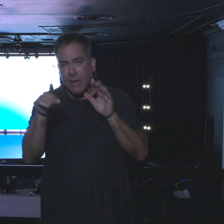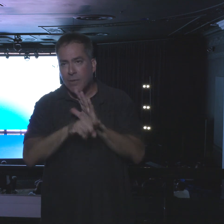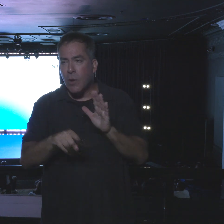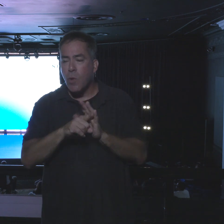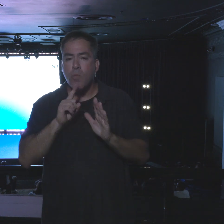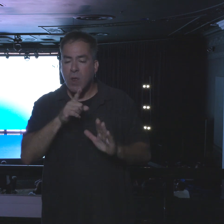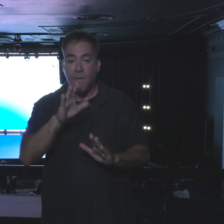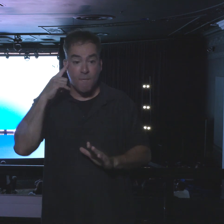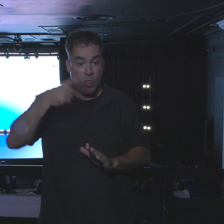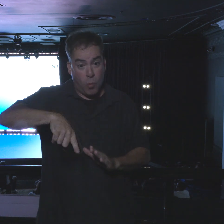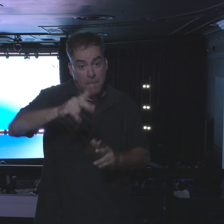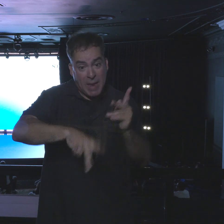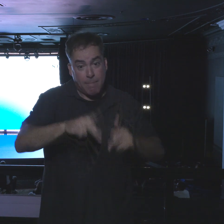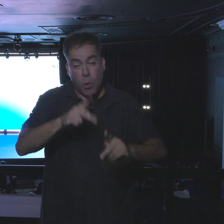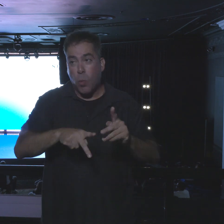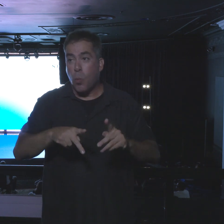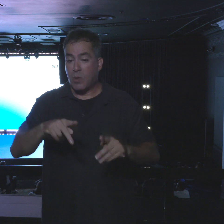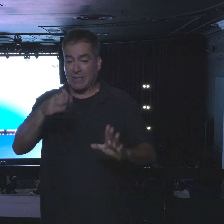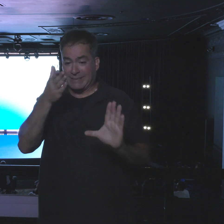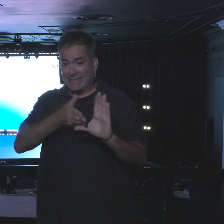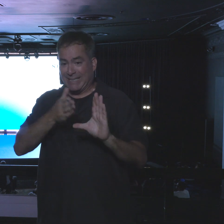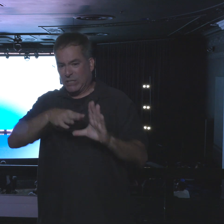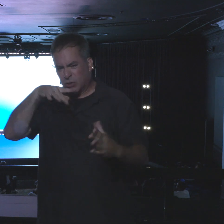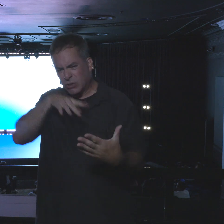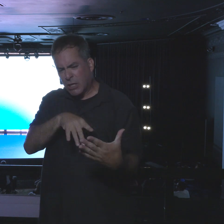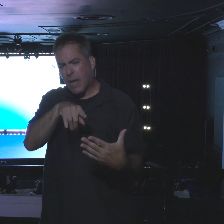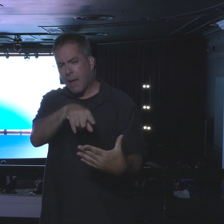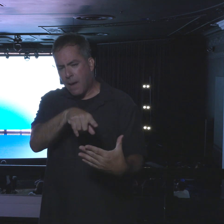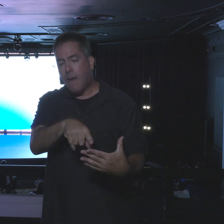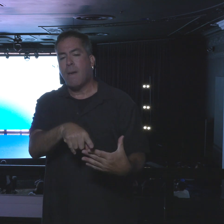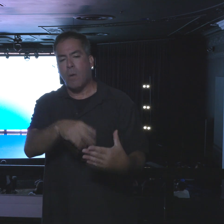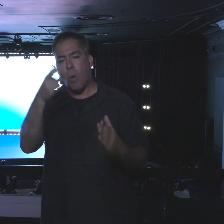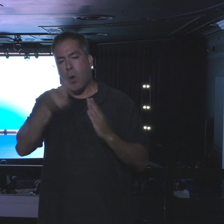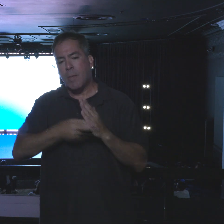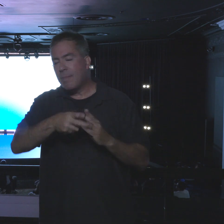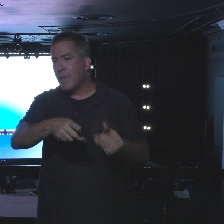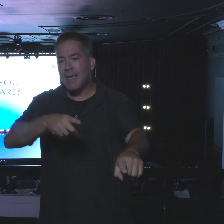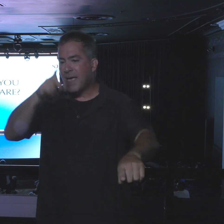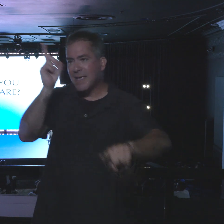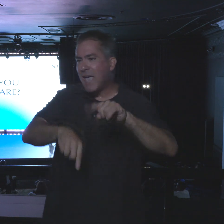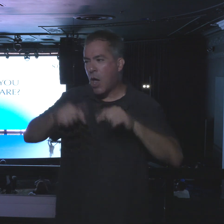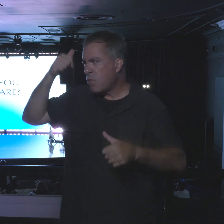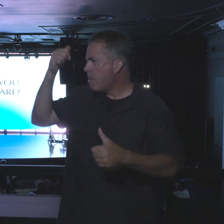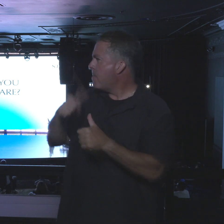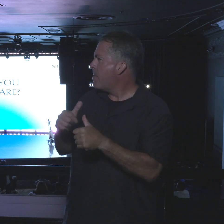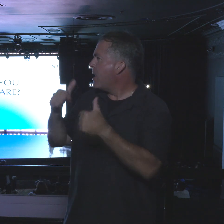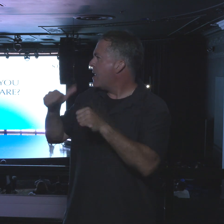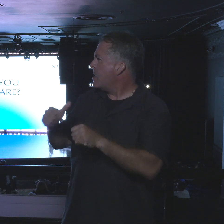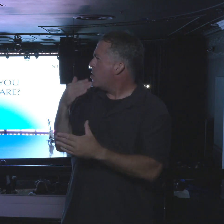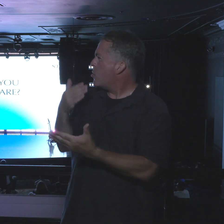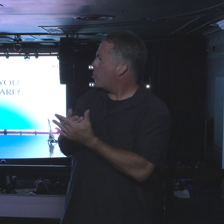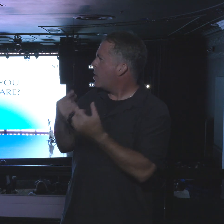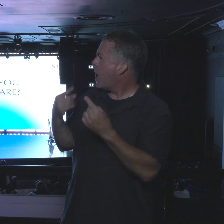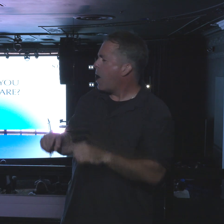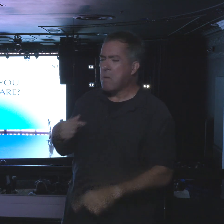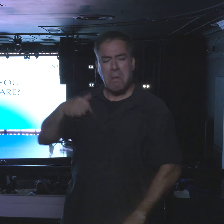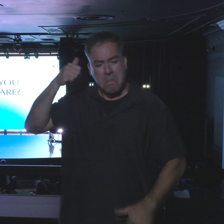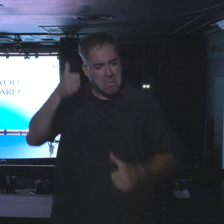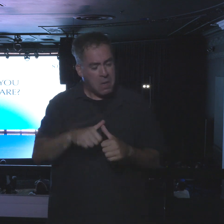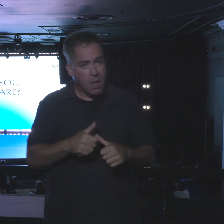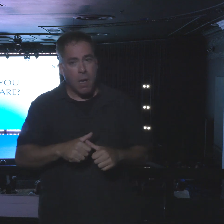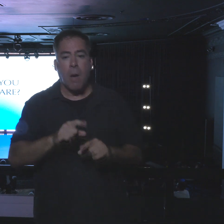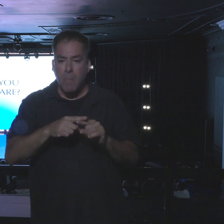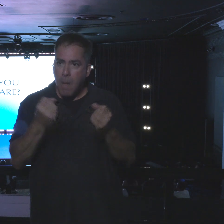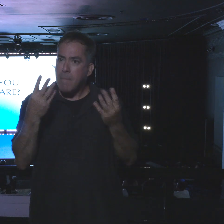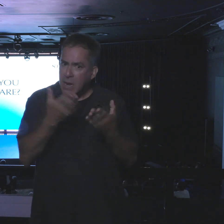automatic that they couldn't even remember anything good that happened, even though many